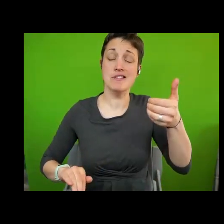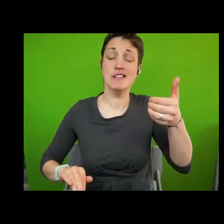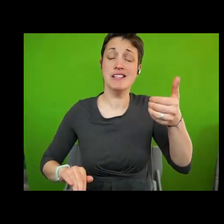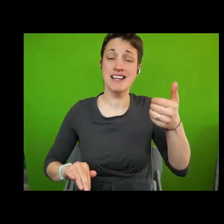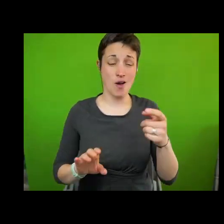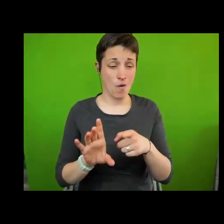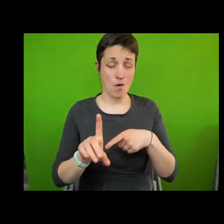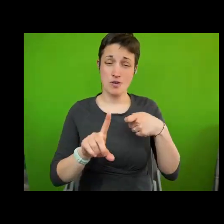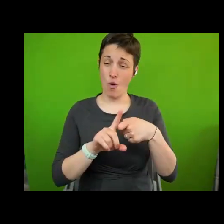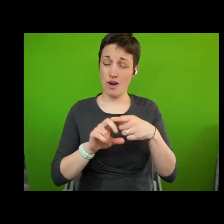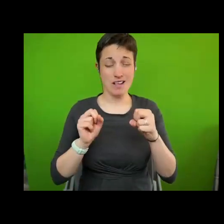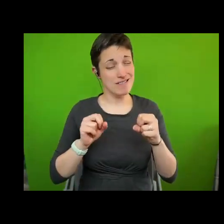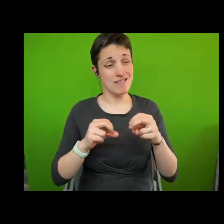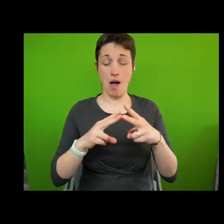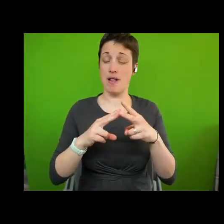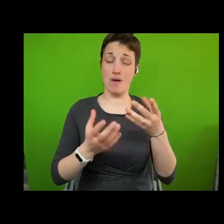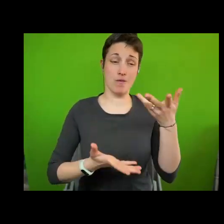double the national average.